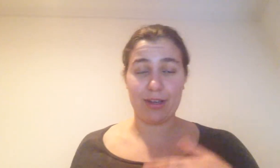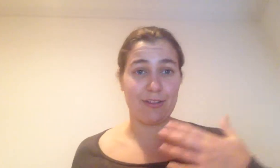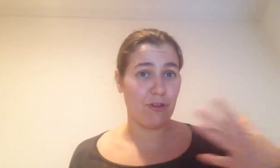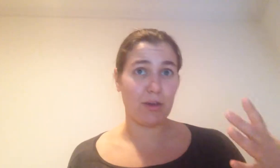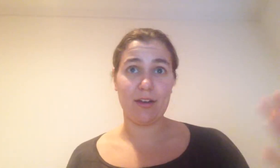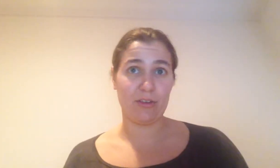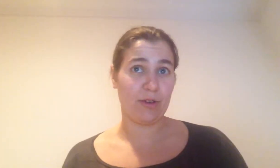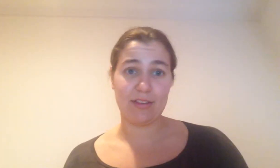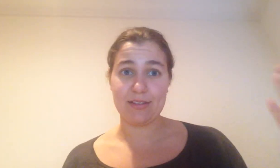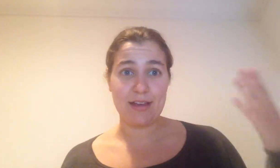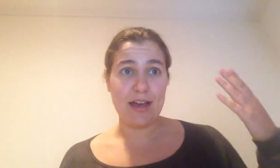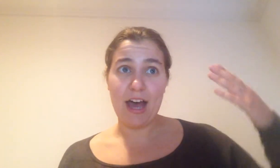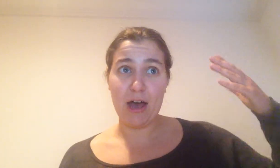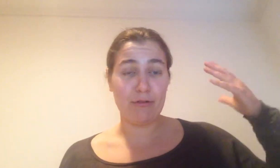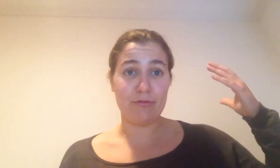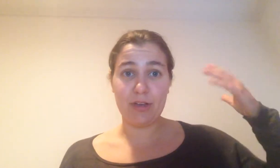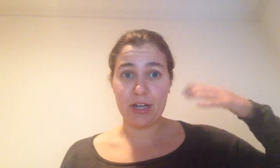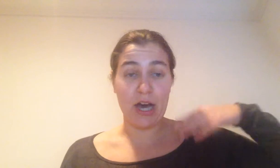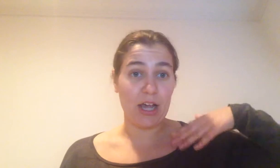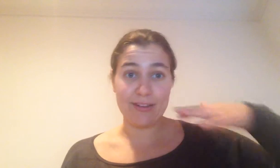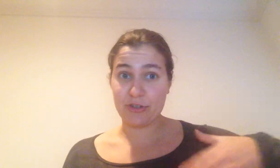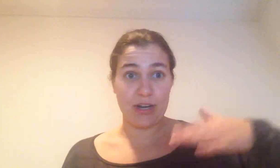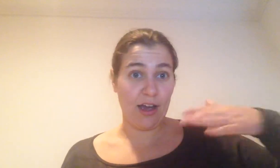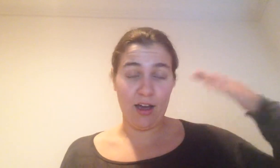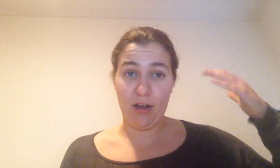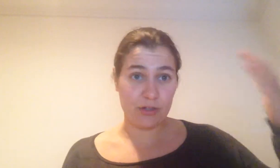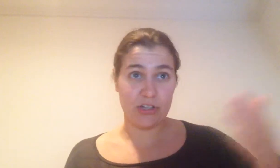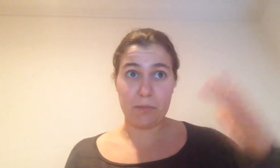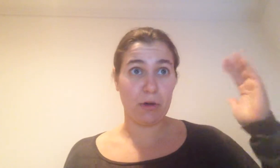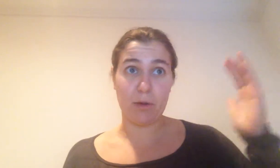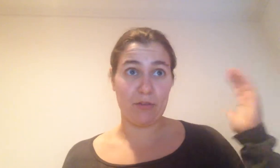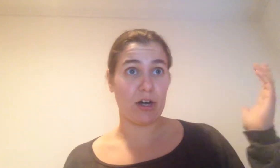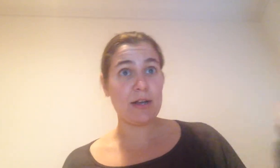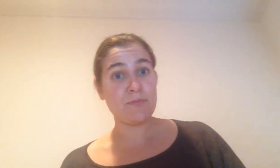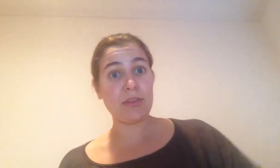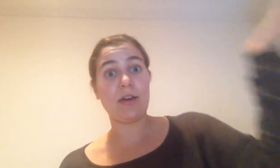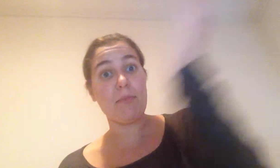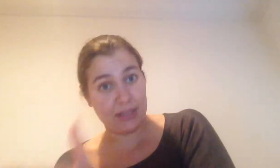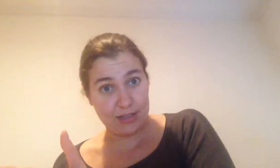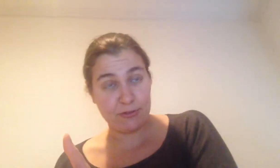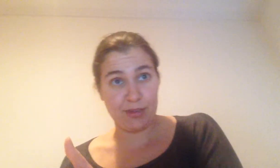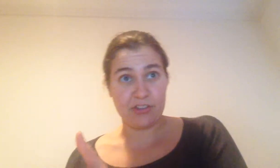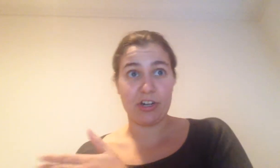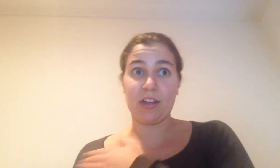kind of the human consequences of a country, a regime or whatever, coming in from externally,